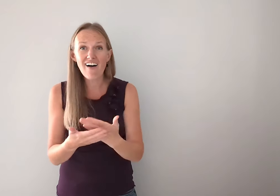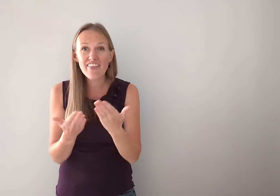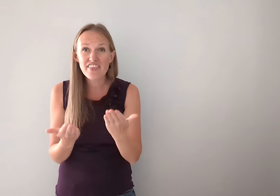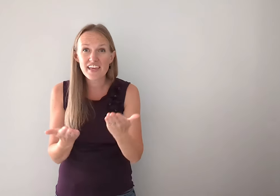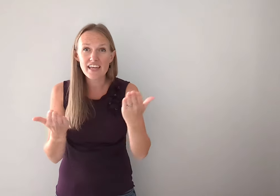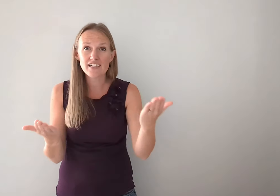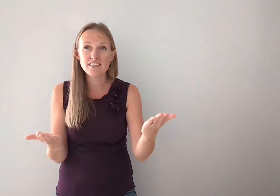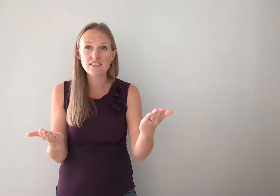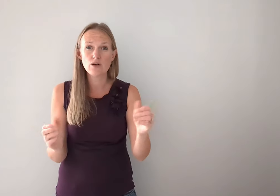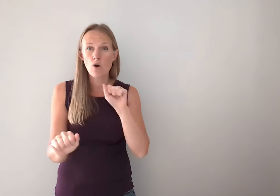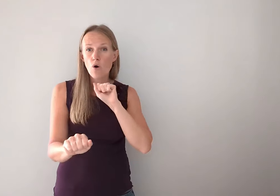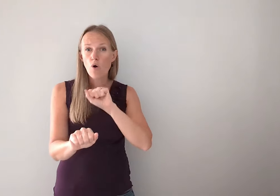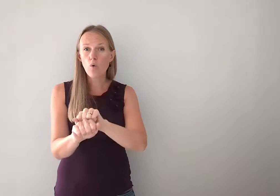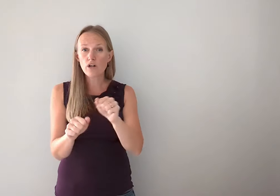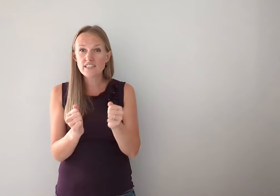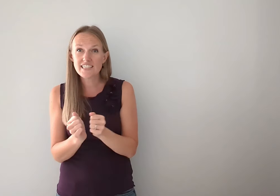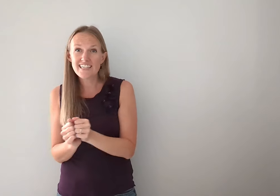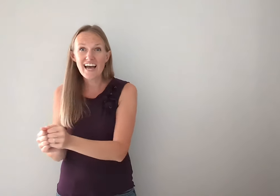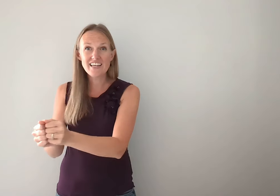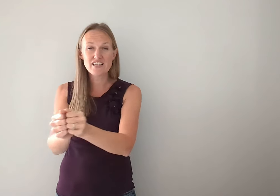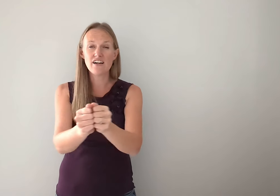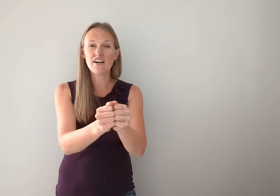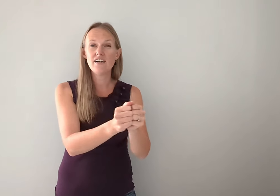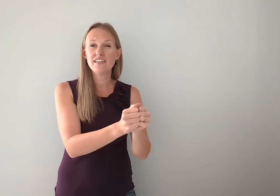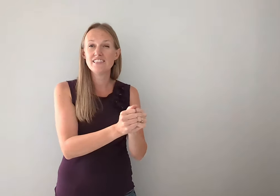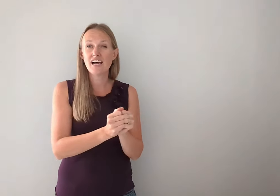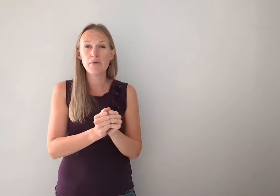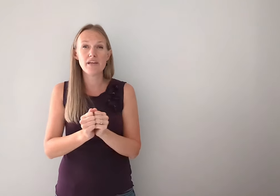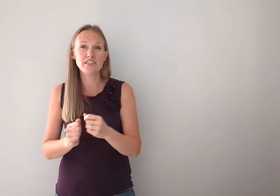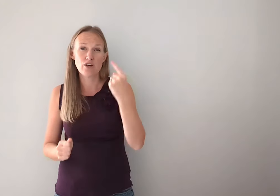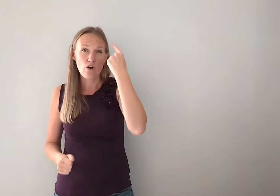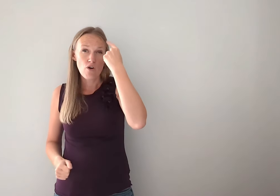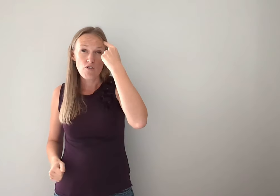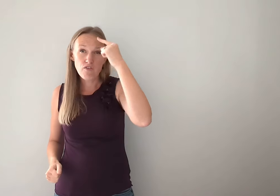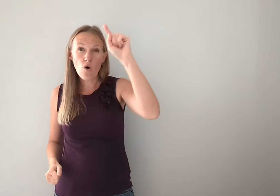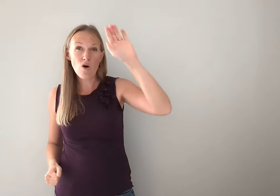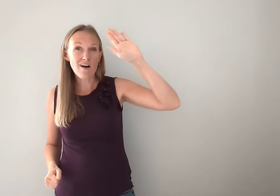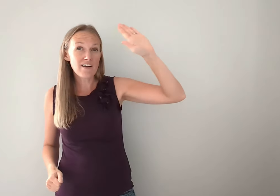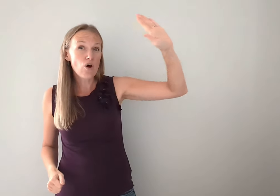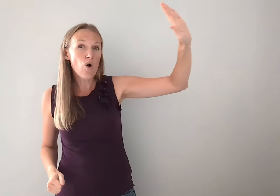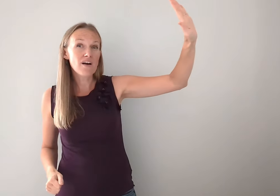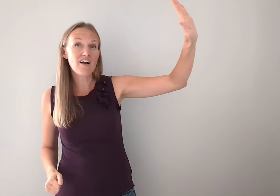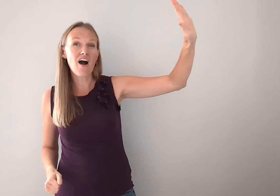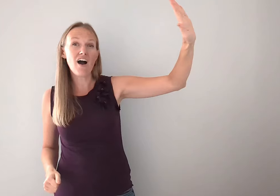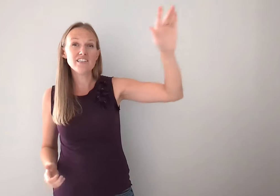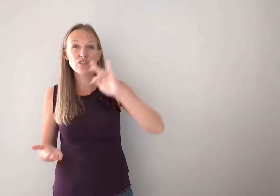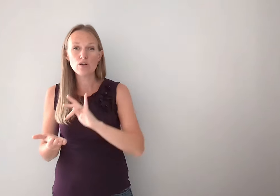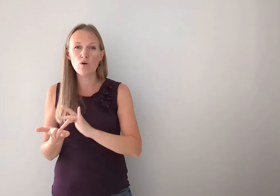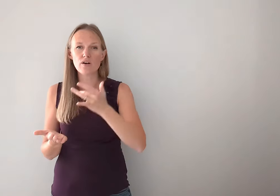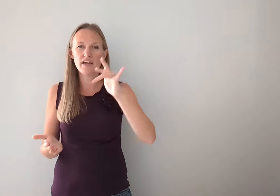things work together. And this time it's for your God's glory